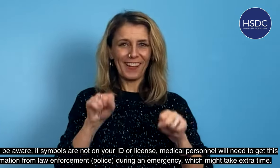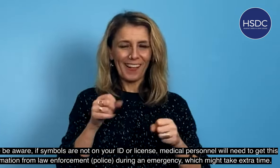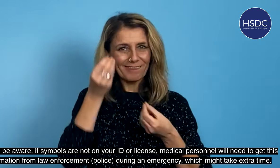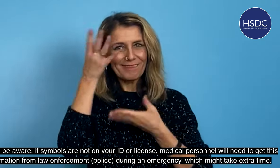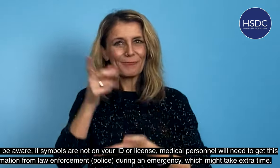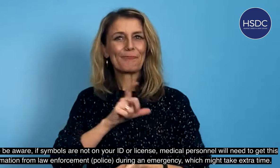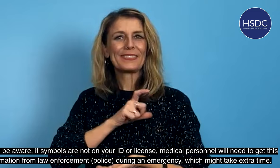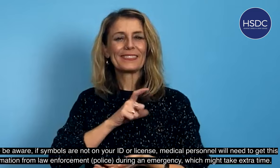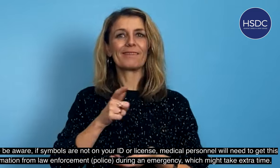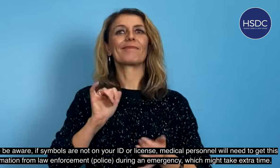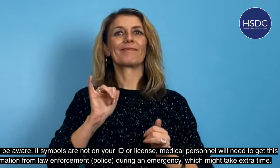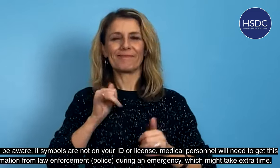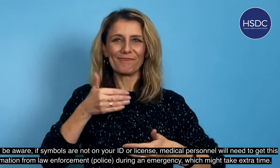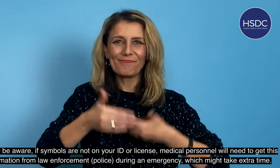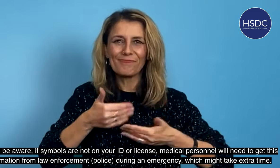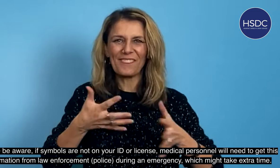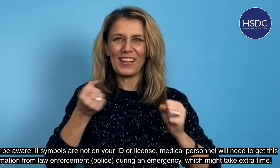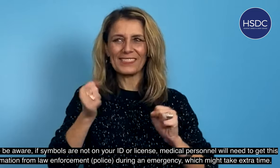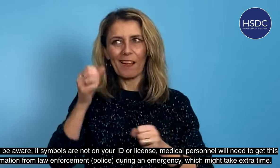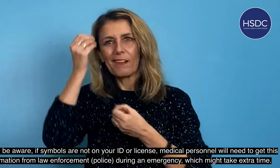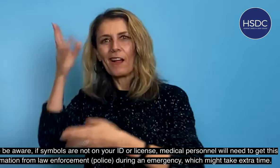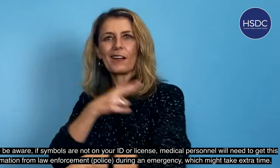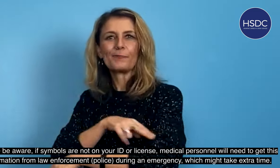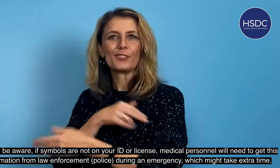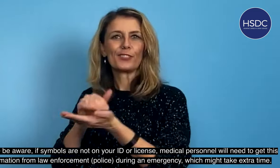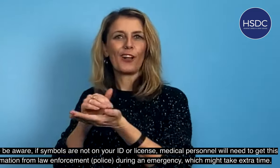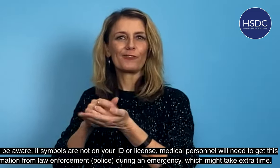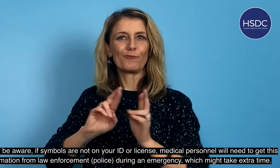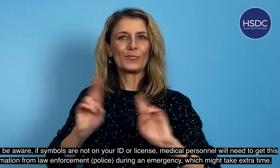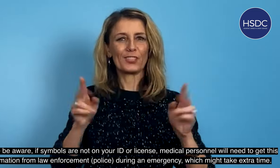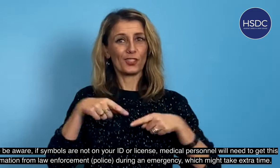police, during an emergency, which might take extra time.